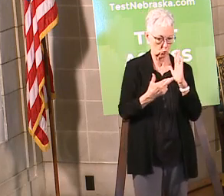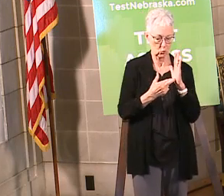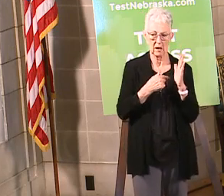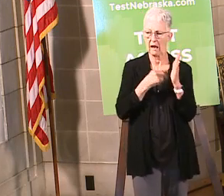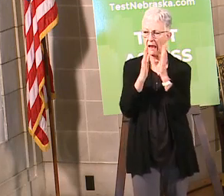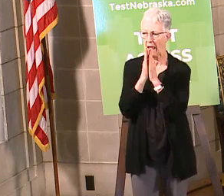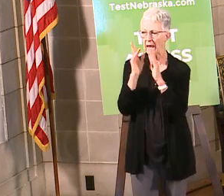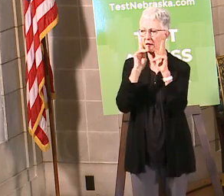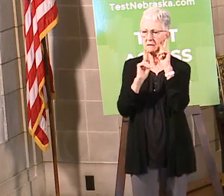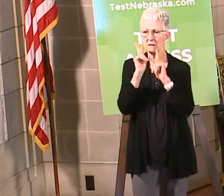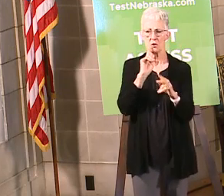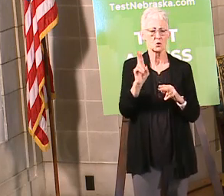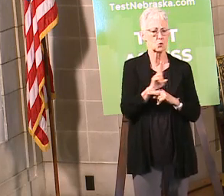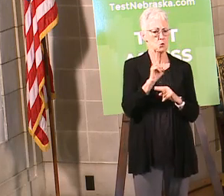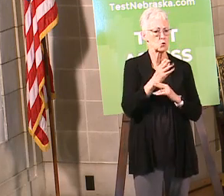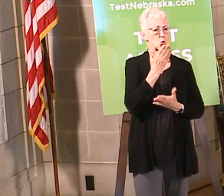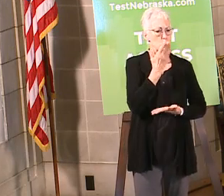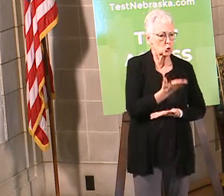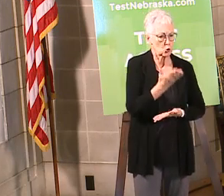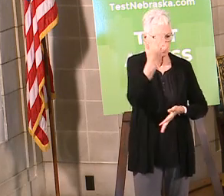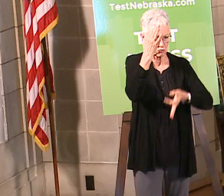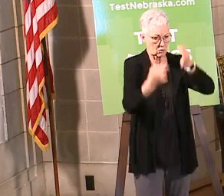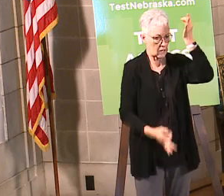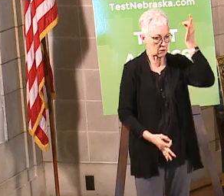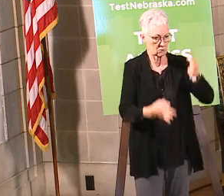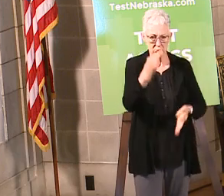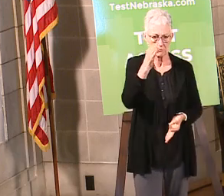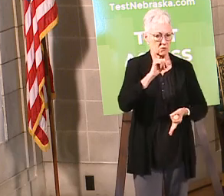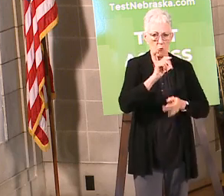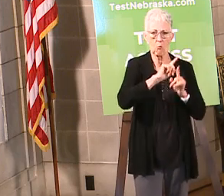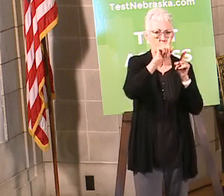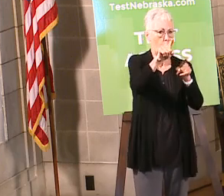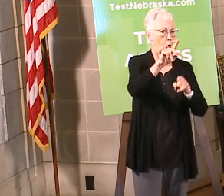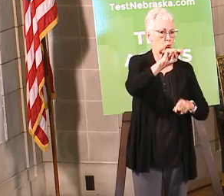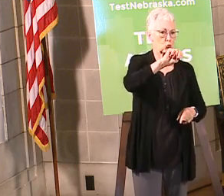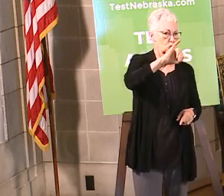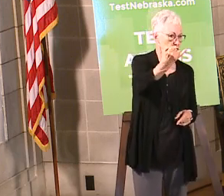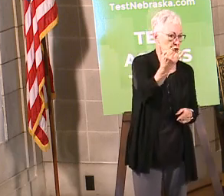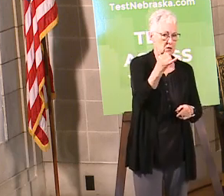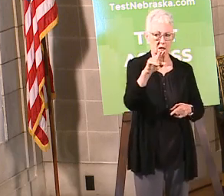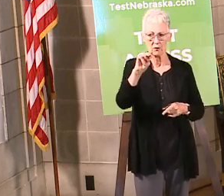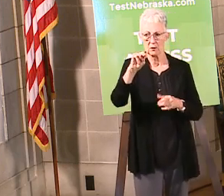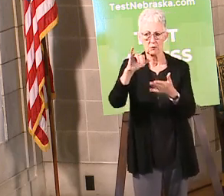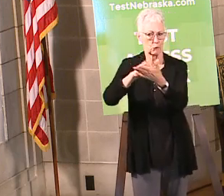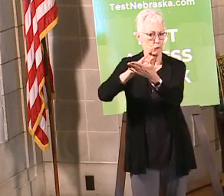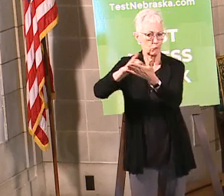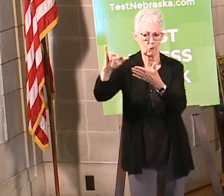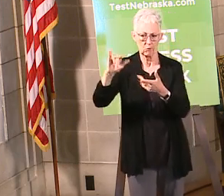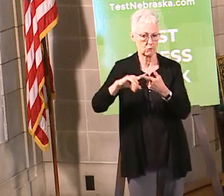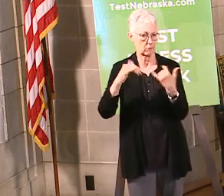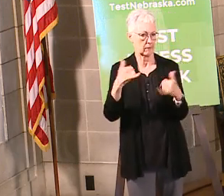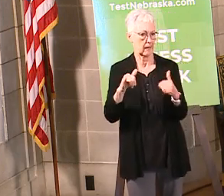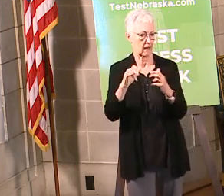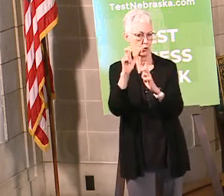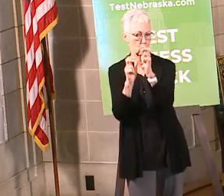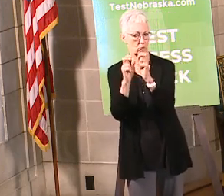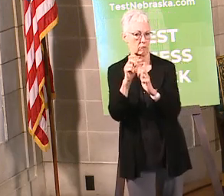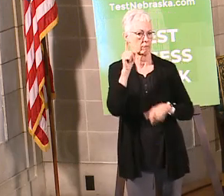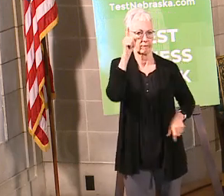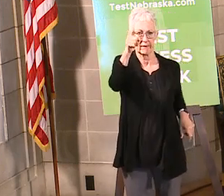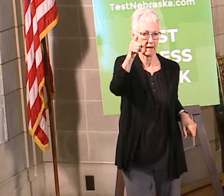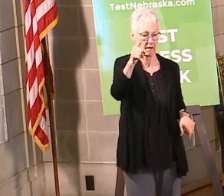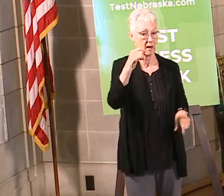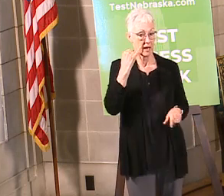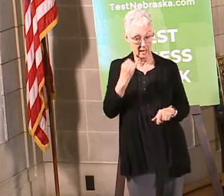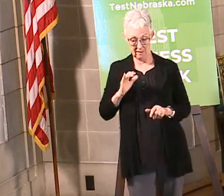necessarily in places like New Jersey and New York, where we know that there's still a lot of virus floating around. But if you're going to South Dakota, I don't know that anybody's,